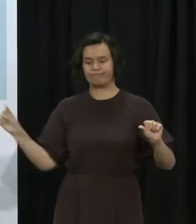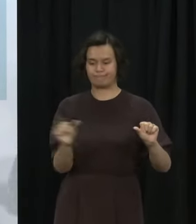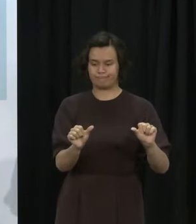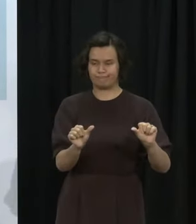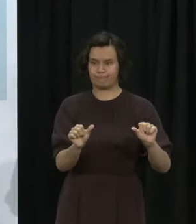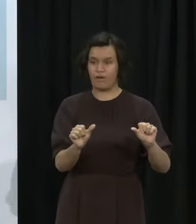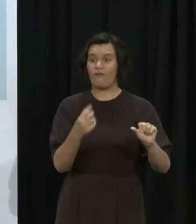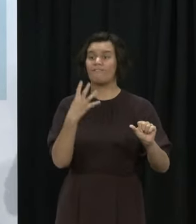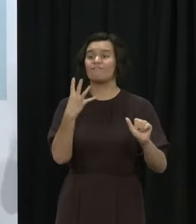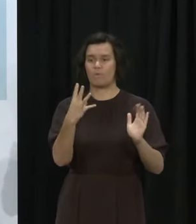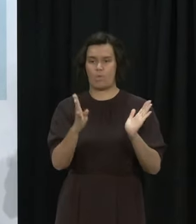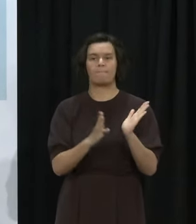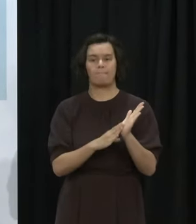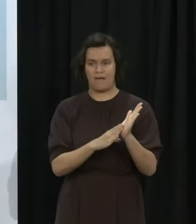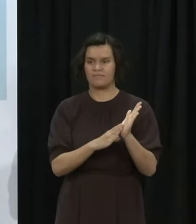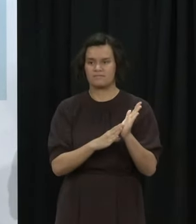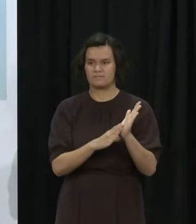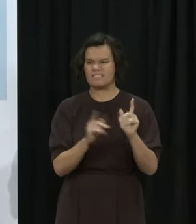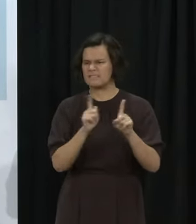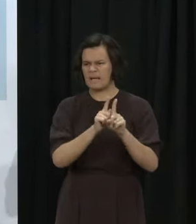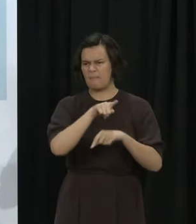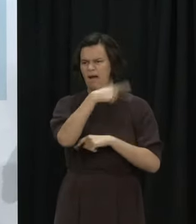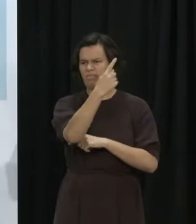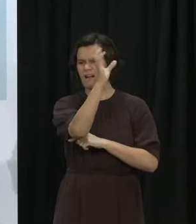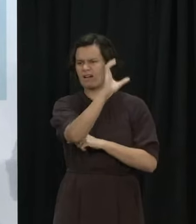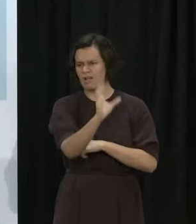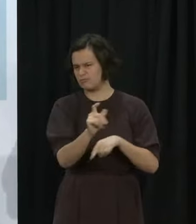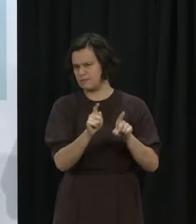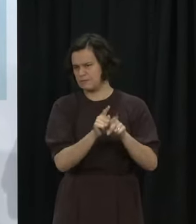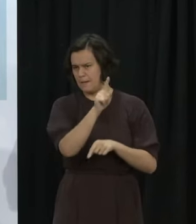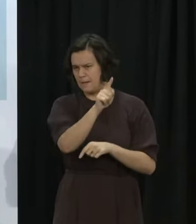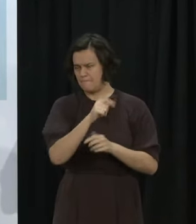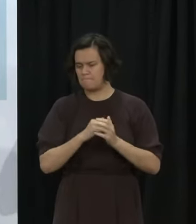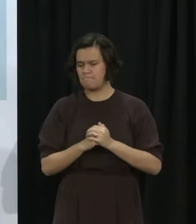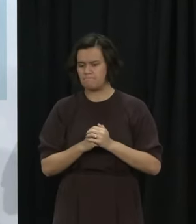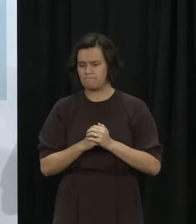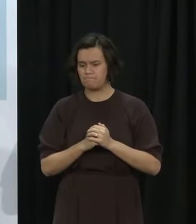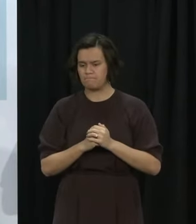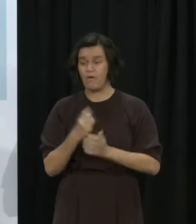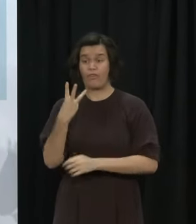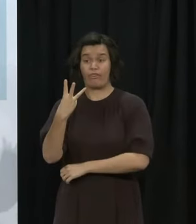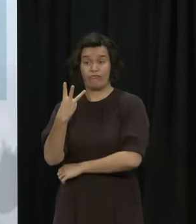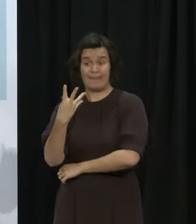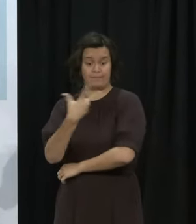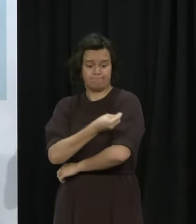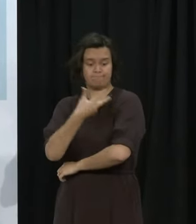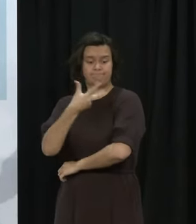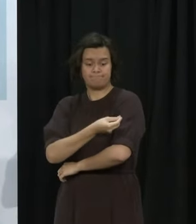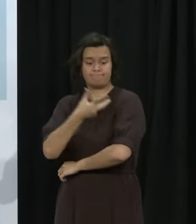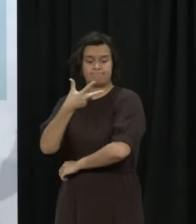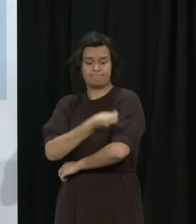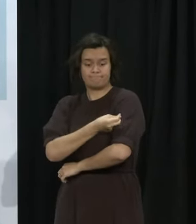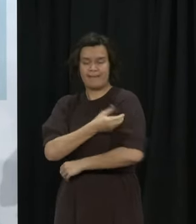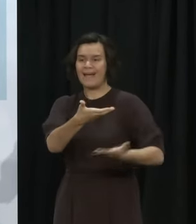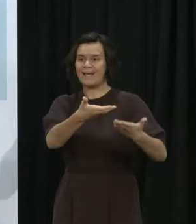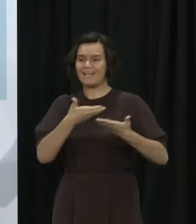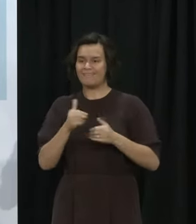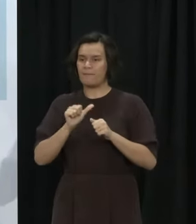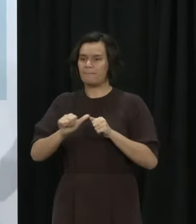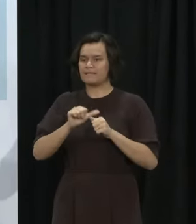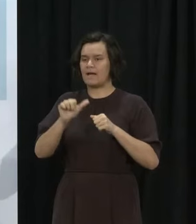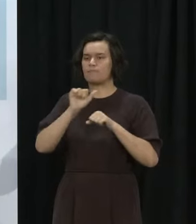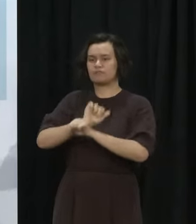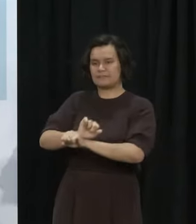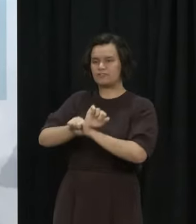is emerging now that booster doses of Pfizer provide better protection than two doses do when it comes to the Omicron variant.